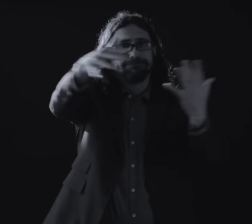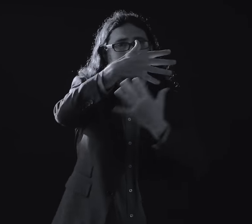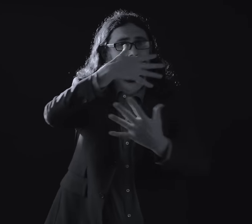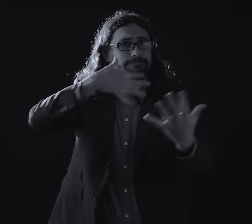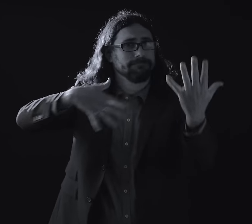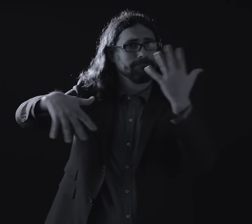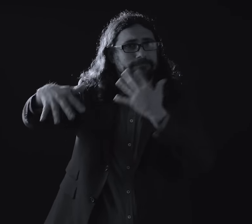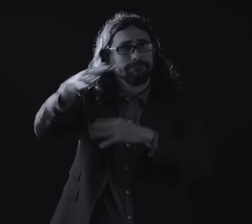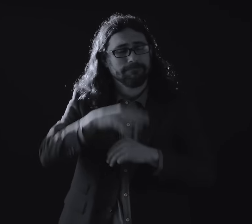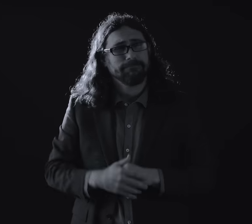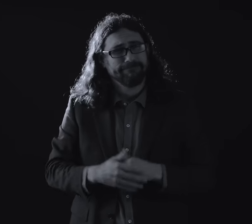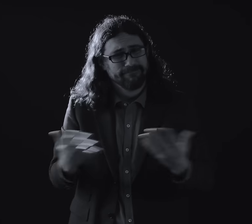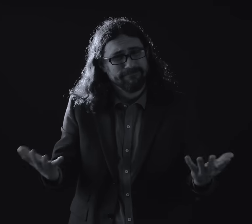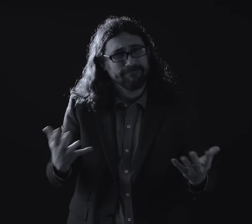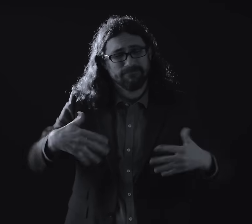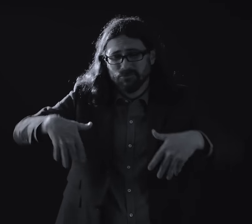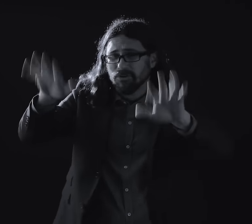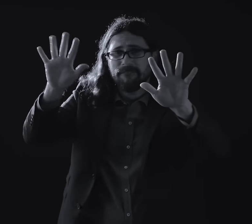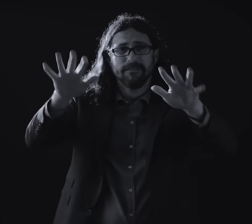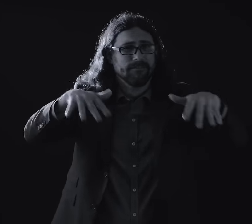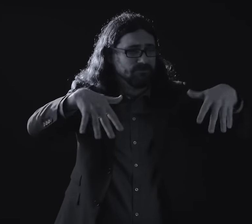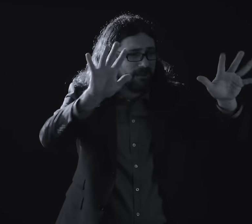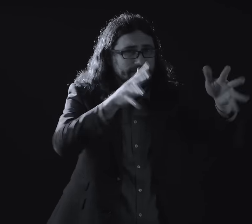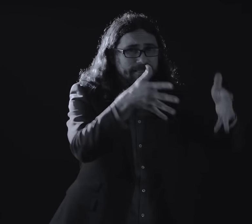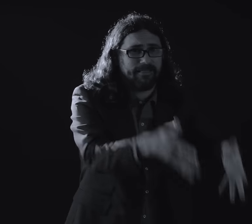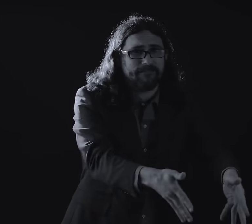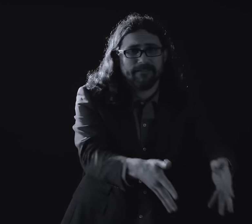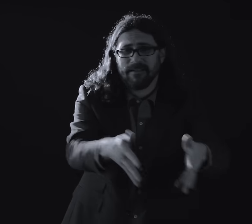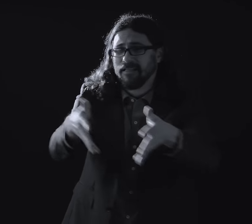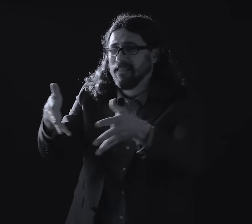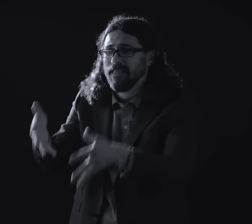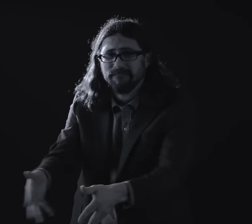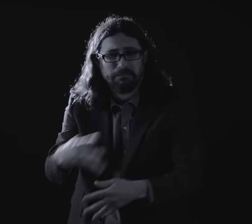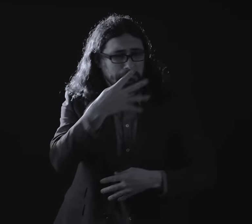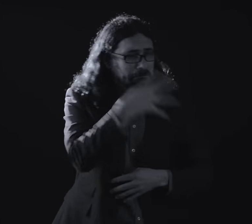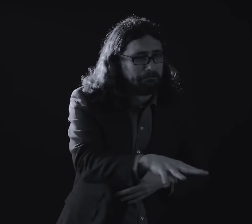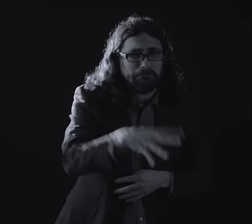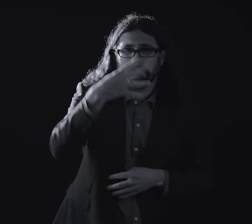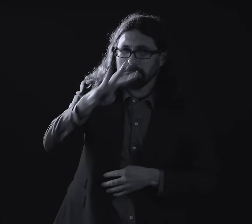Take these sacrificial remnants Untinted